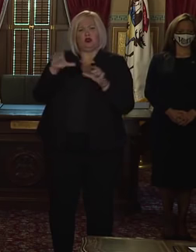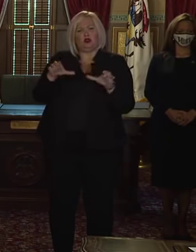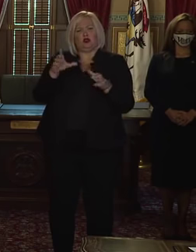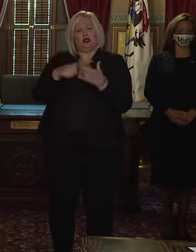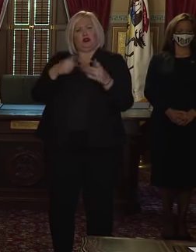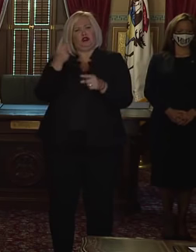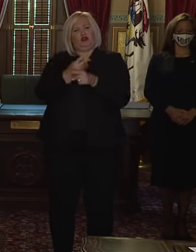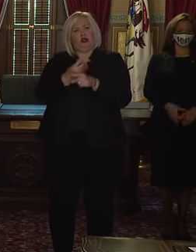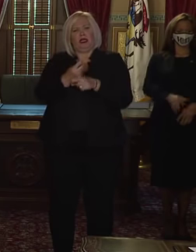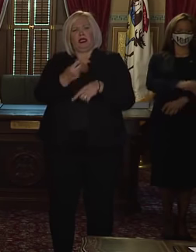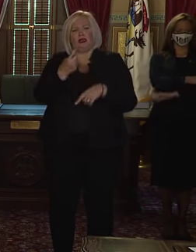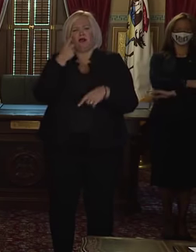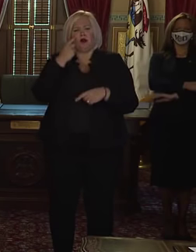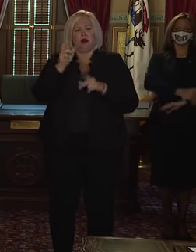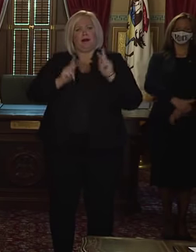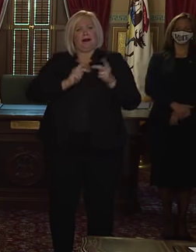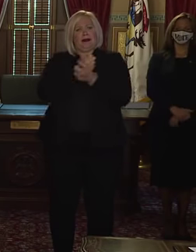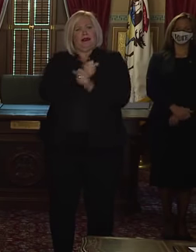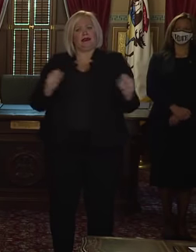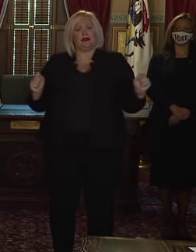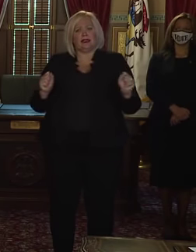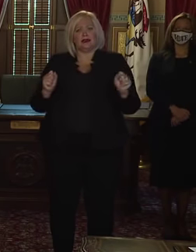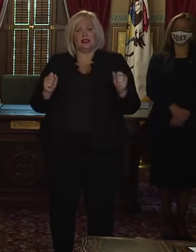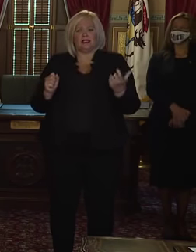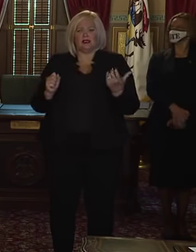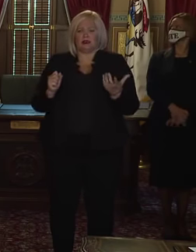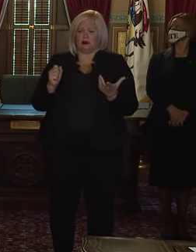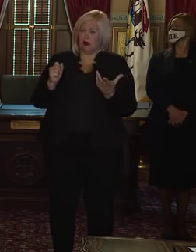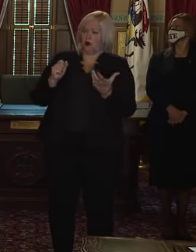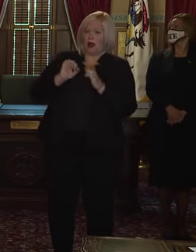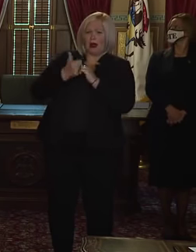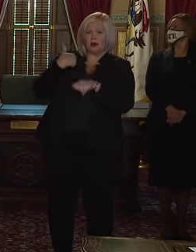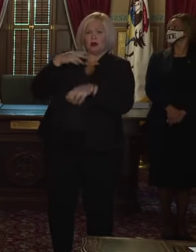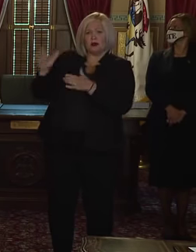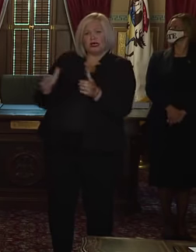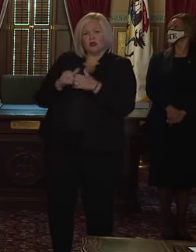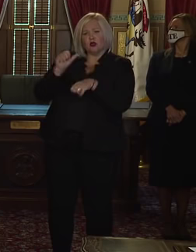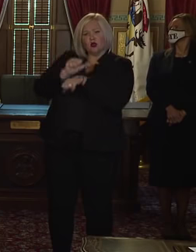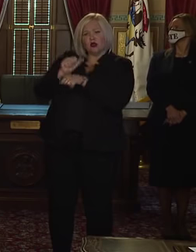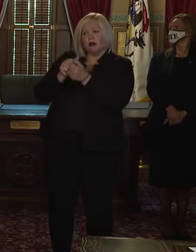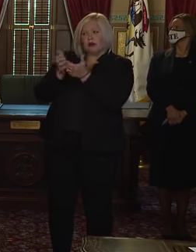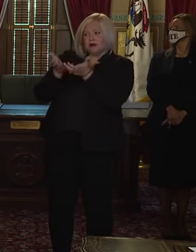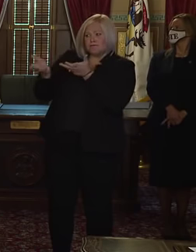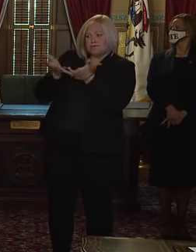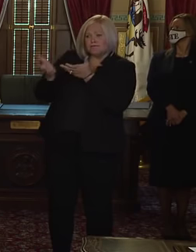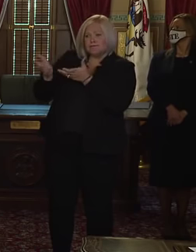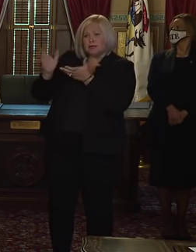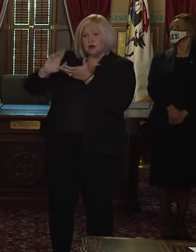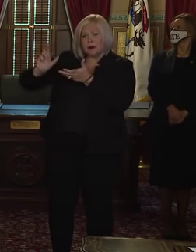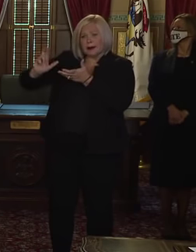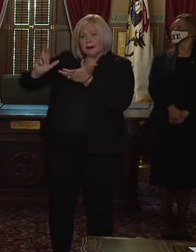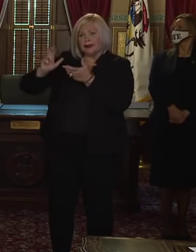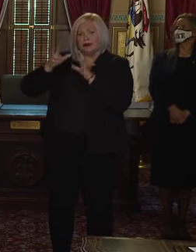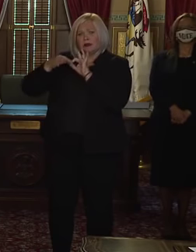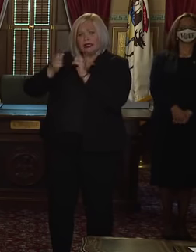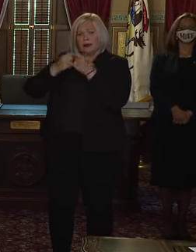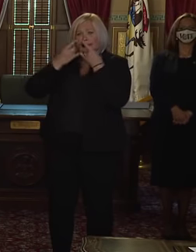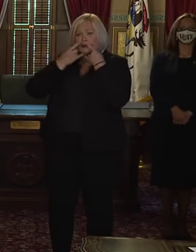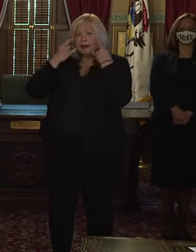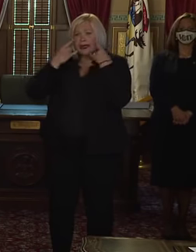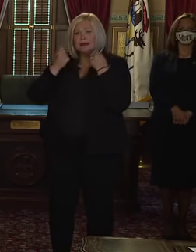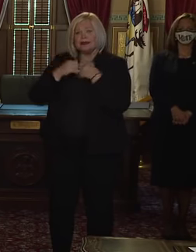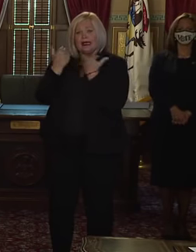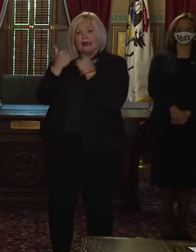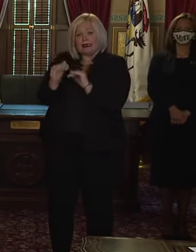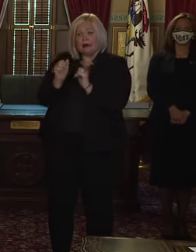what kind of headwinds are you expecting negotiating with Republicans in the legislature when it comes to masks and limits